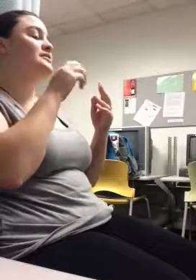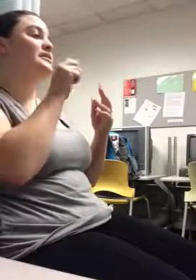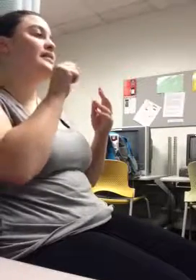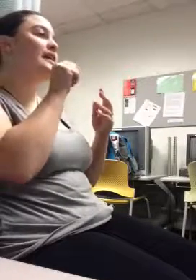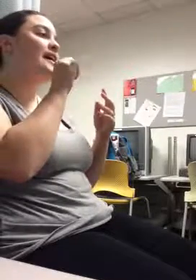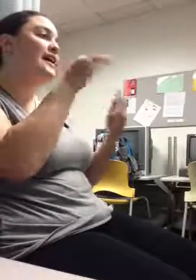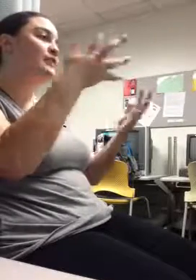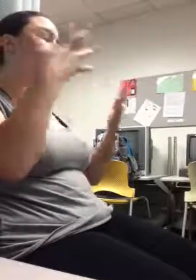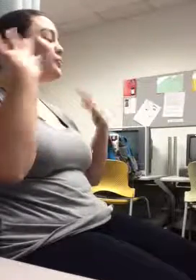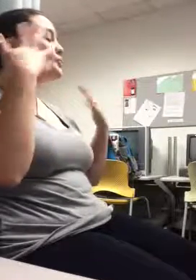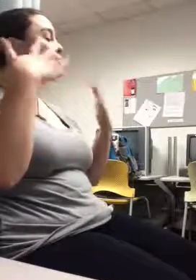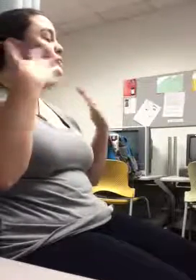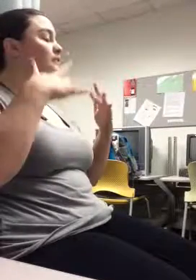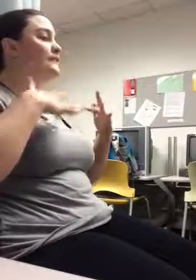It was just incredible.